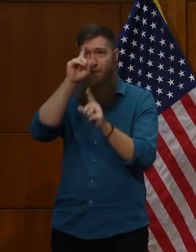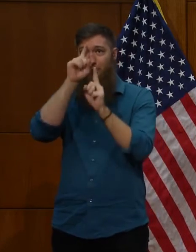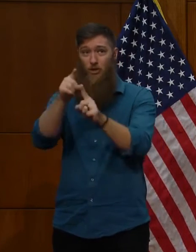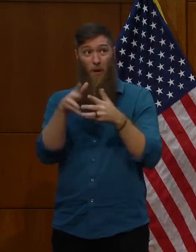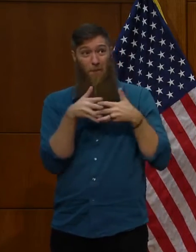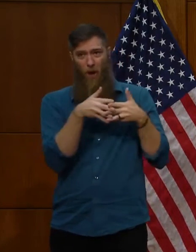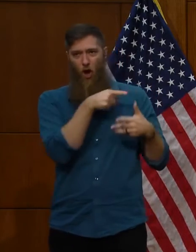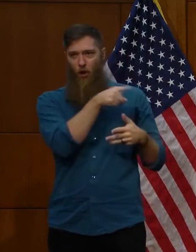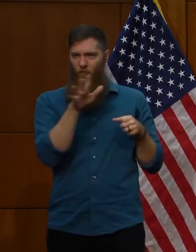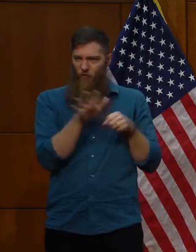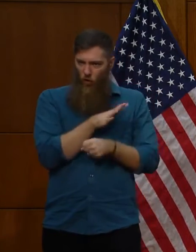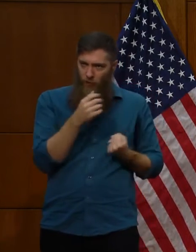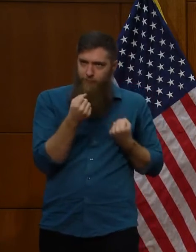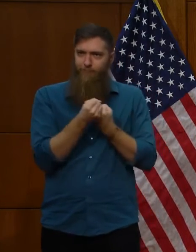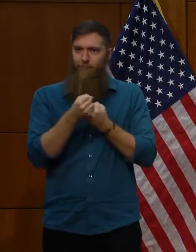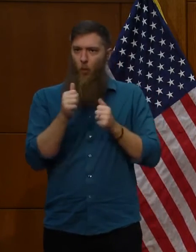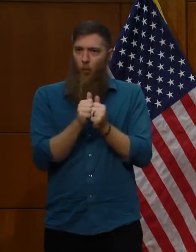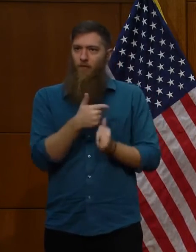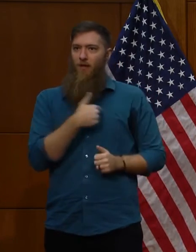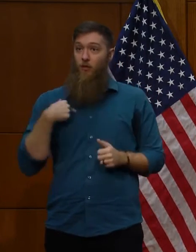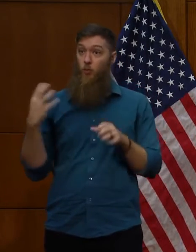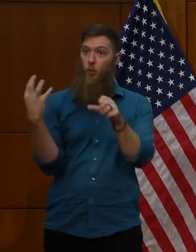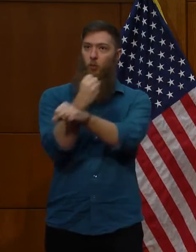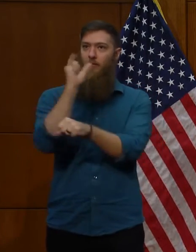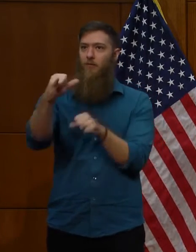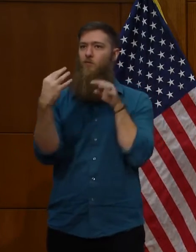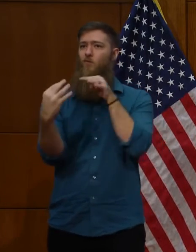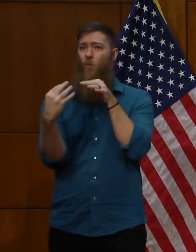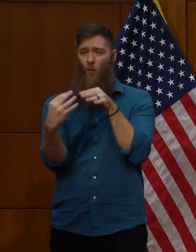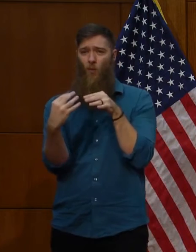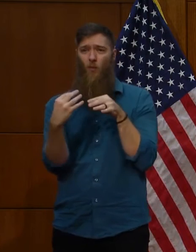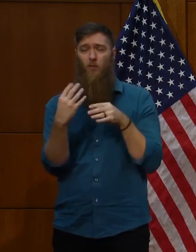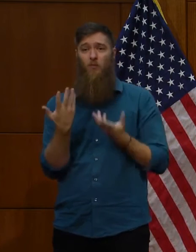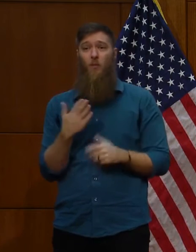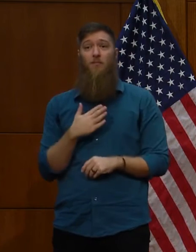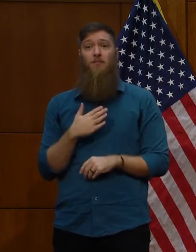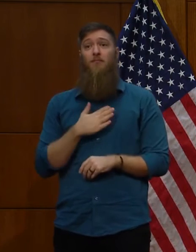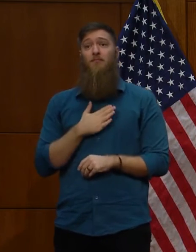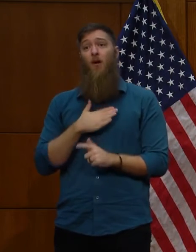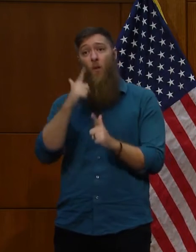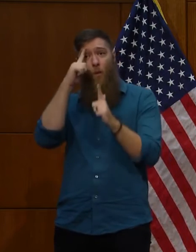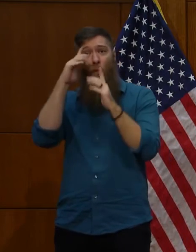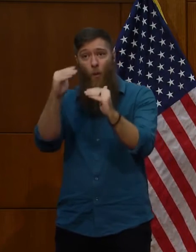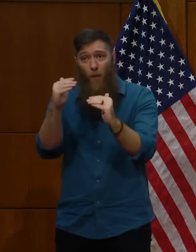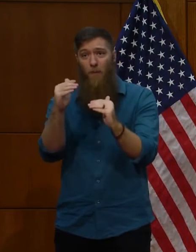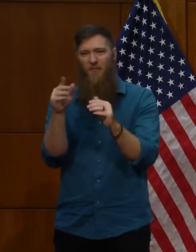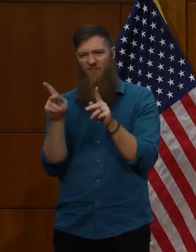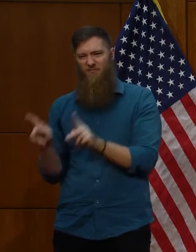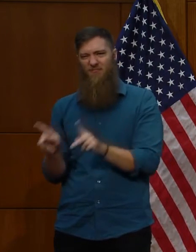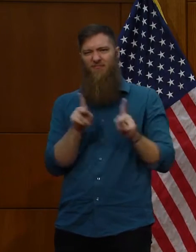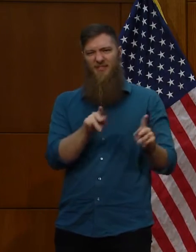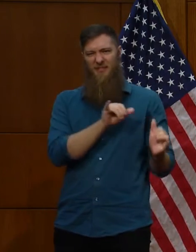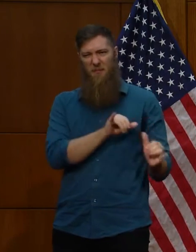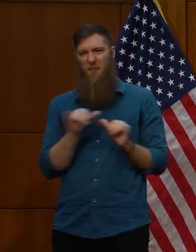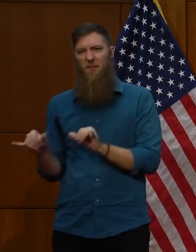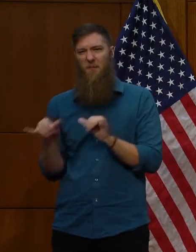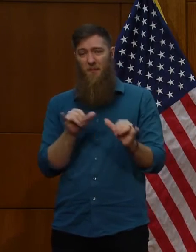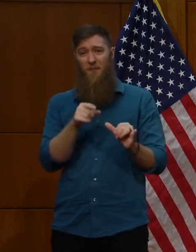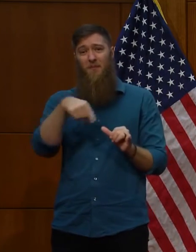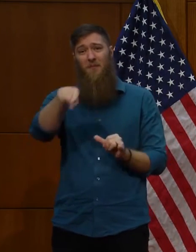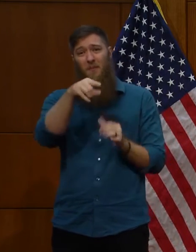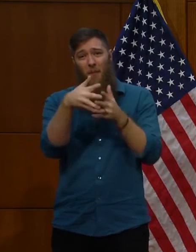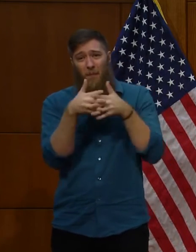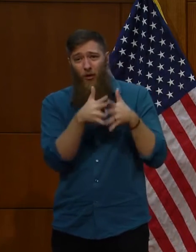to really try to win this war. And I I would just hope that Virginians and Americans would would look at this